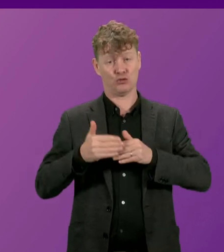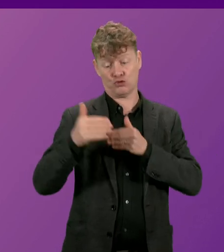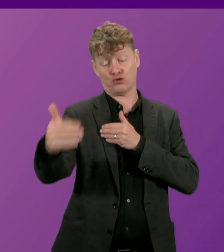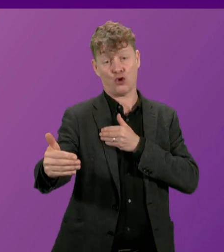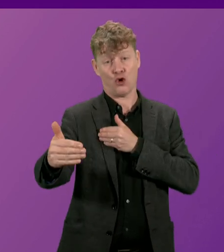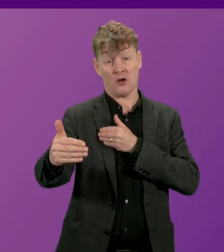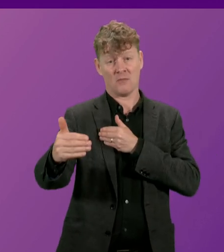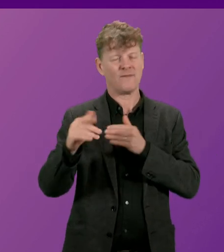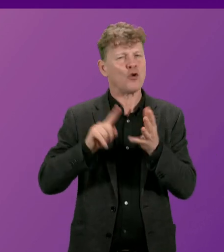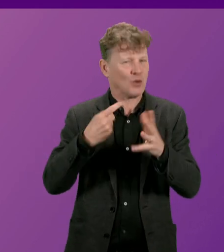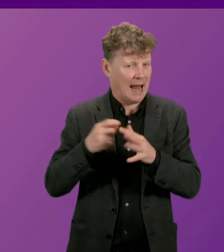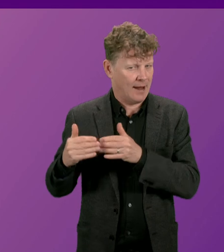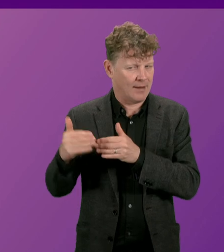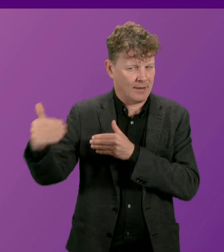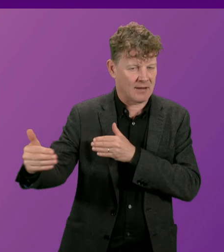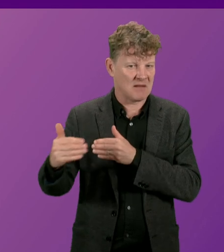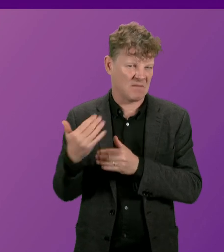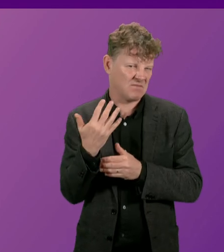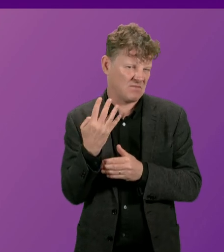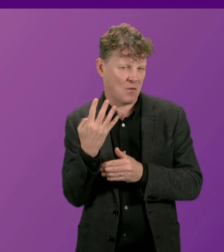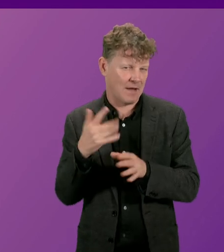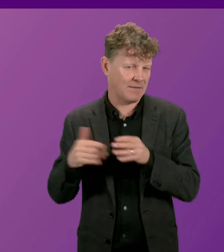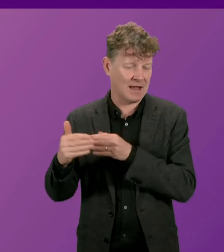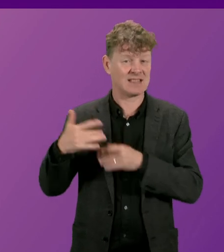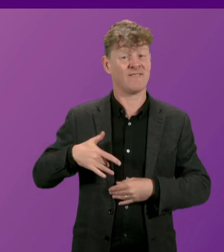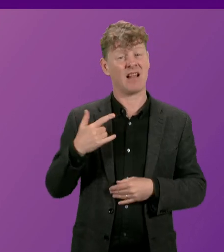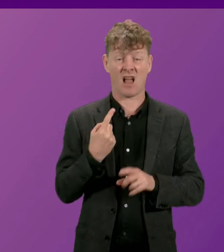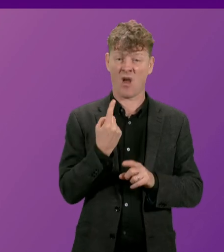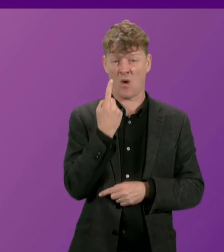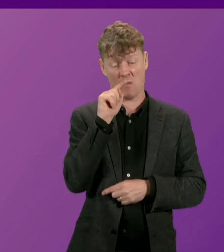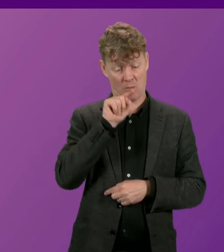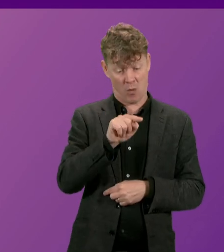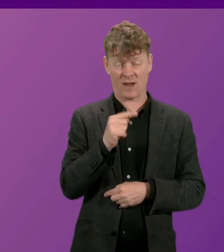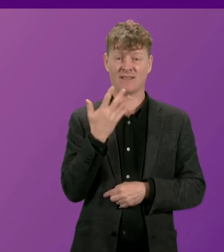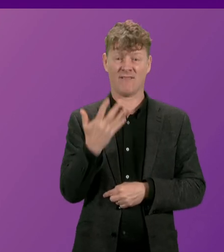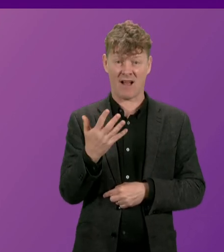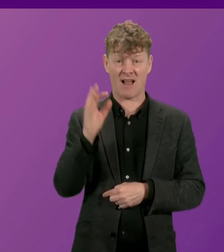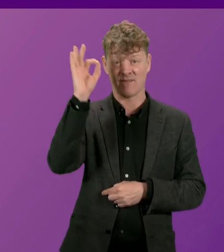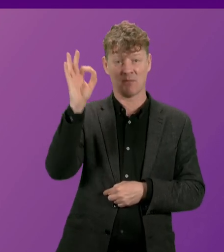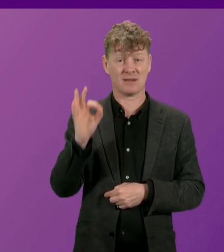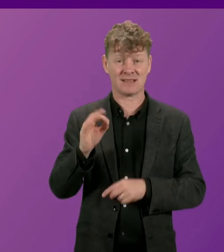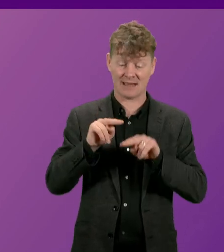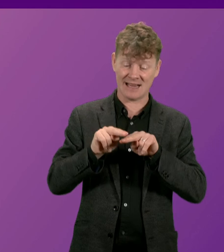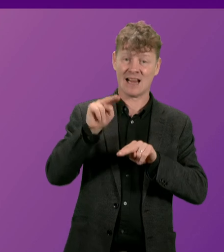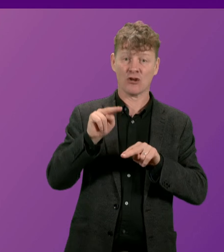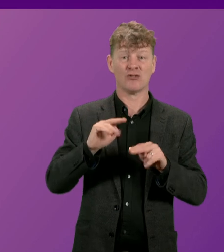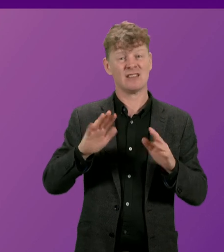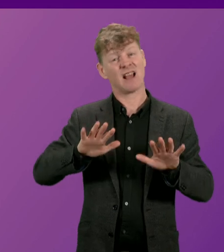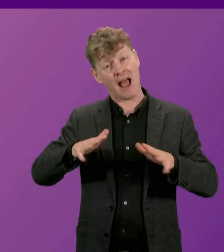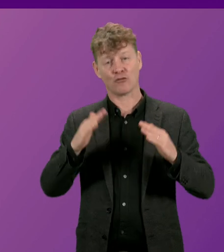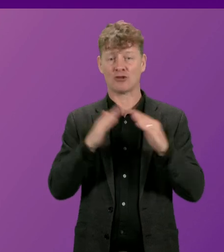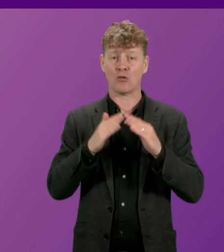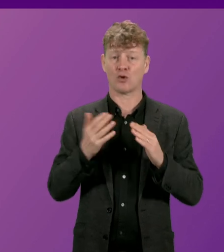of the United Kingdom Parliament, about half a percent of increase in average household incomes as a